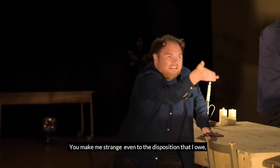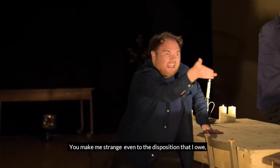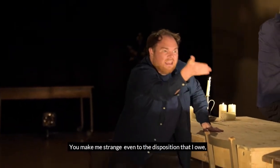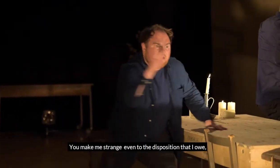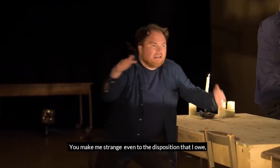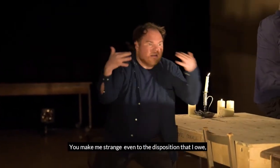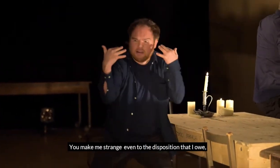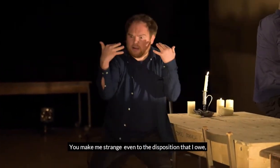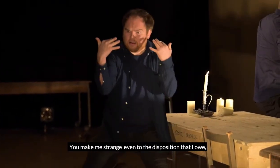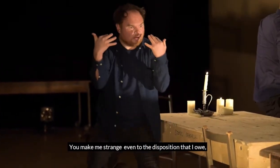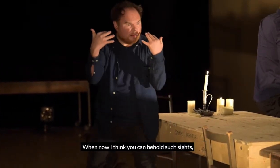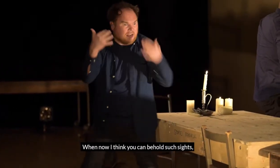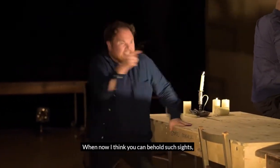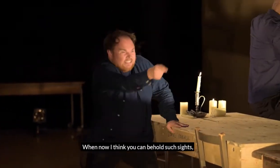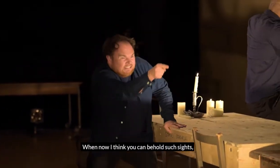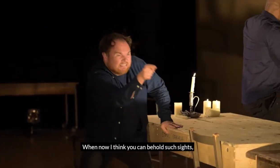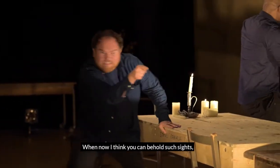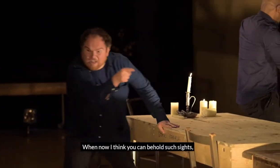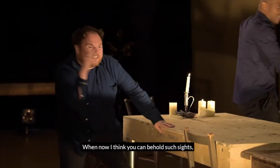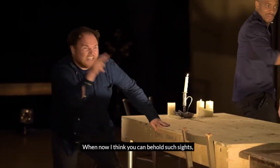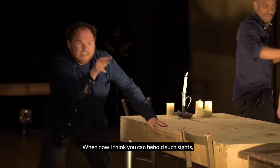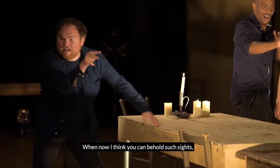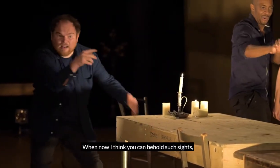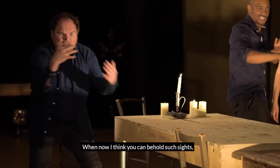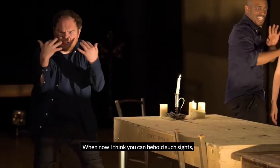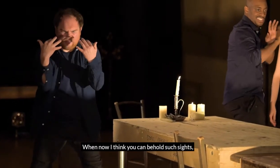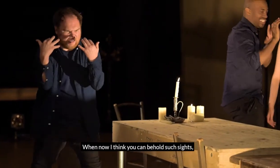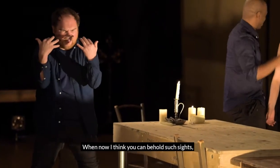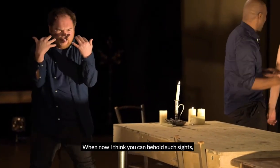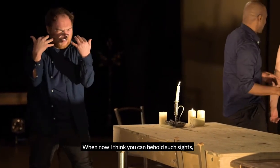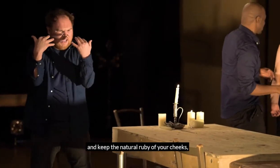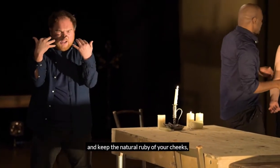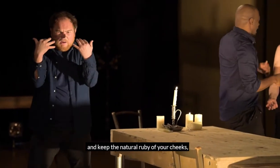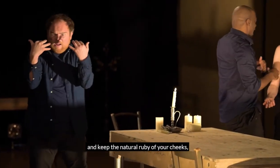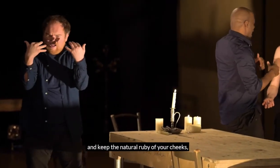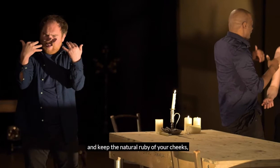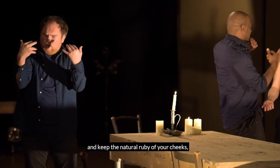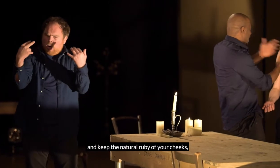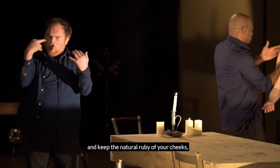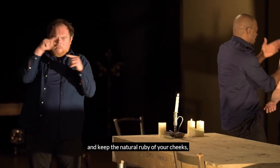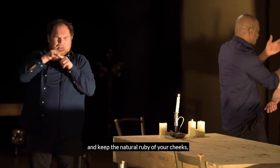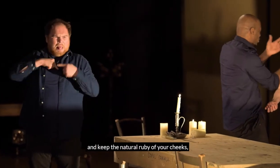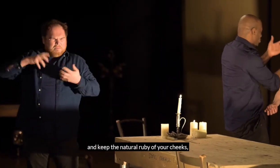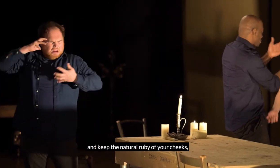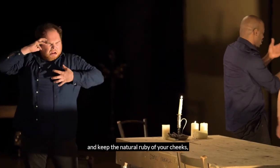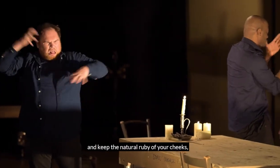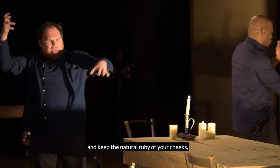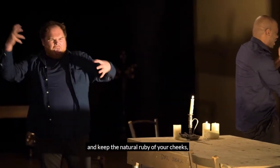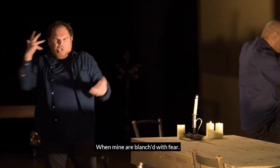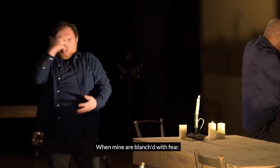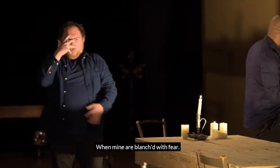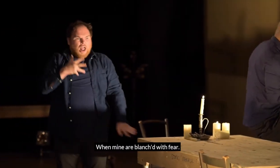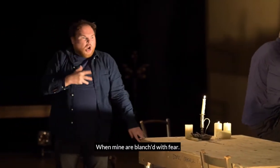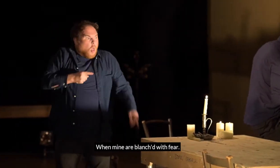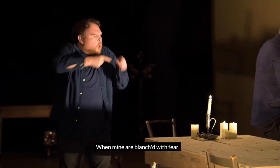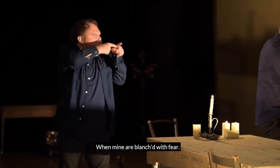deposition that I owe. Now I think you can behold such sight, and keep the natural ruby of your cheeks. With mine are